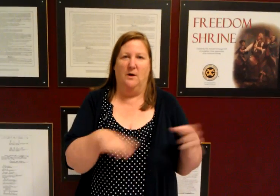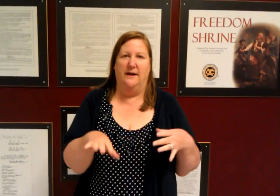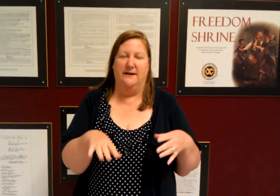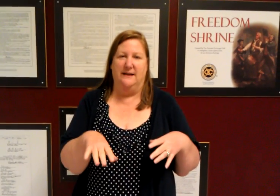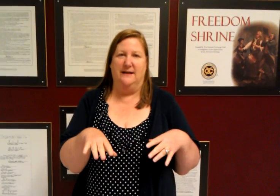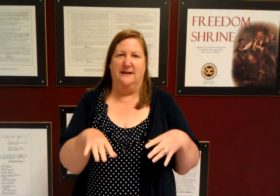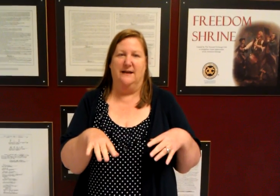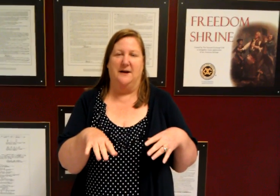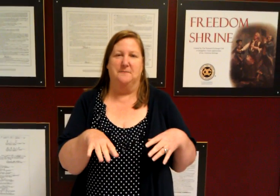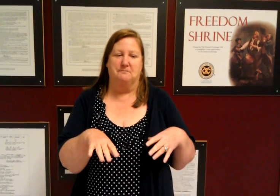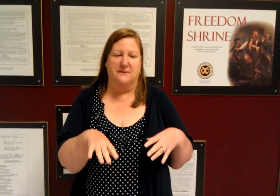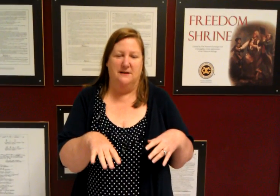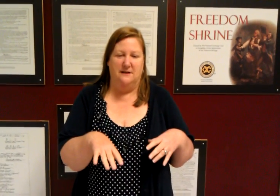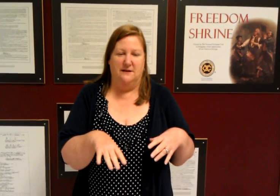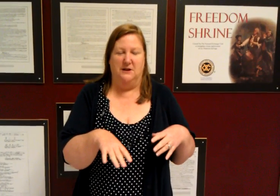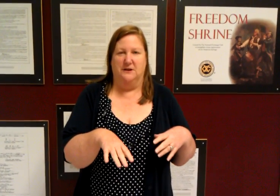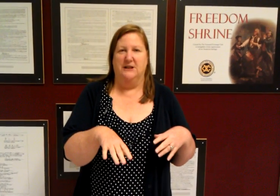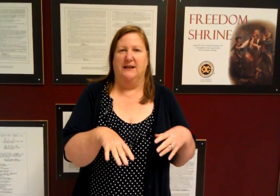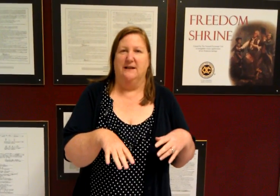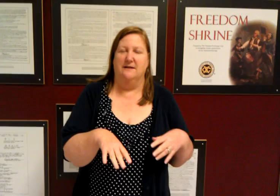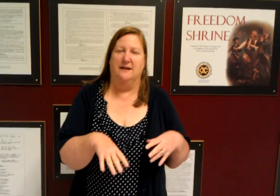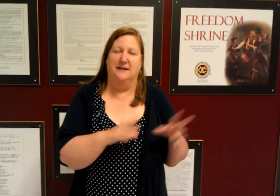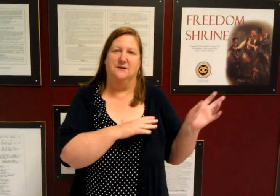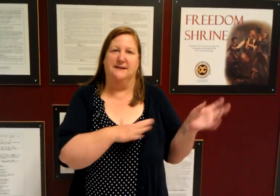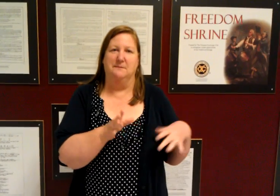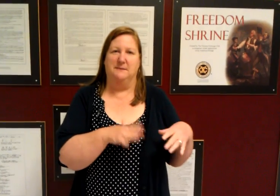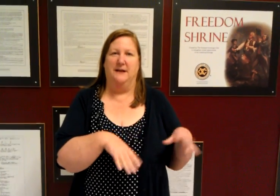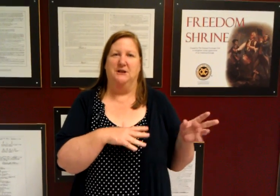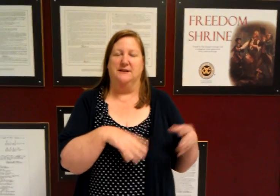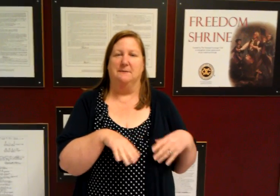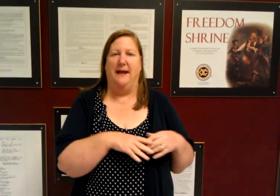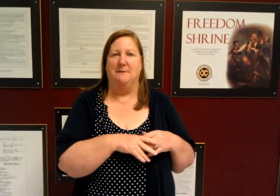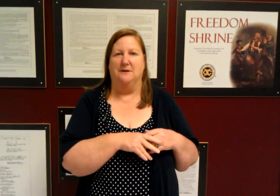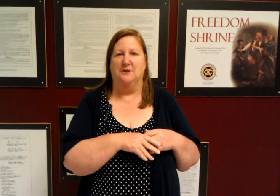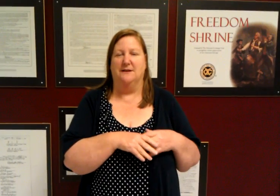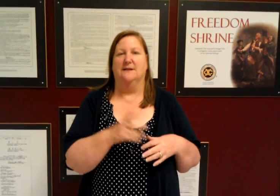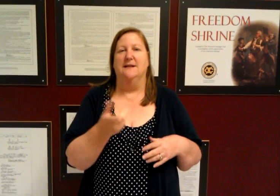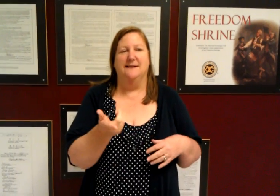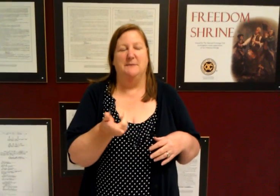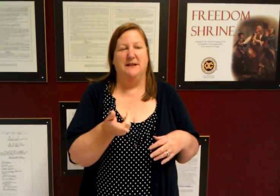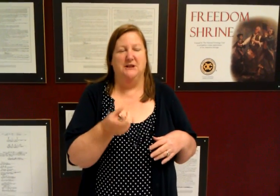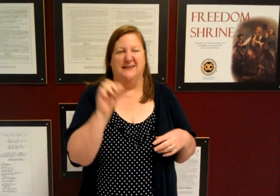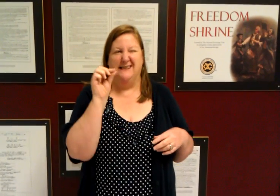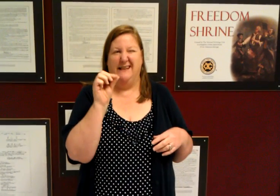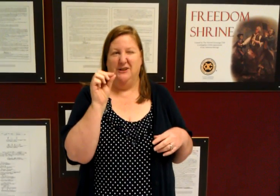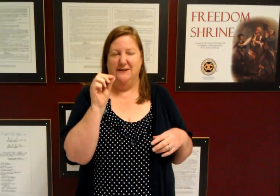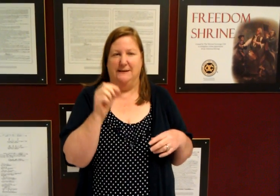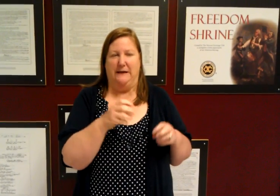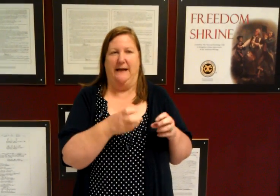one in you know the chicken some spinach and some cabbage the spinach is thinner so it kind